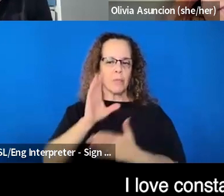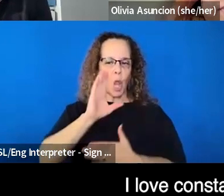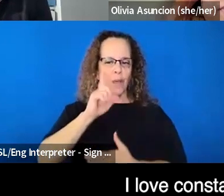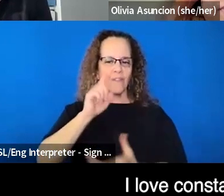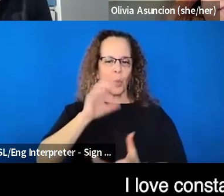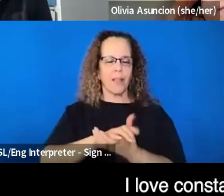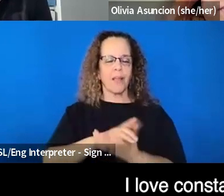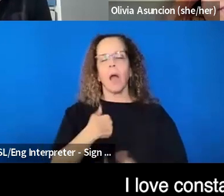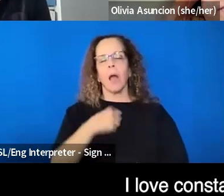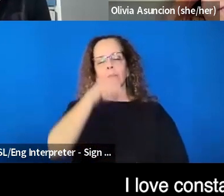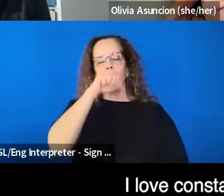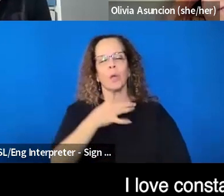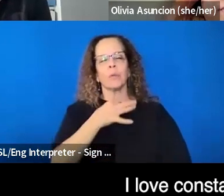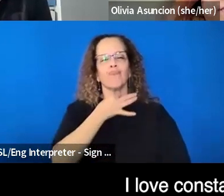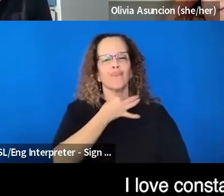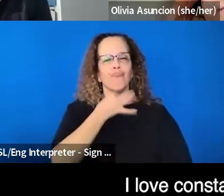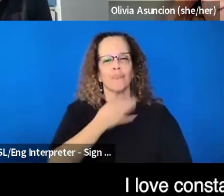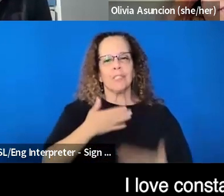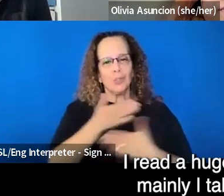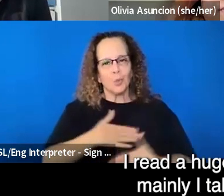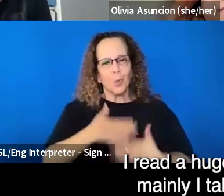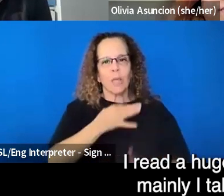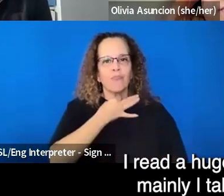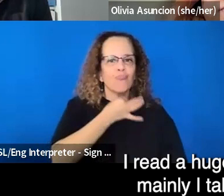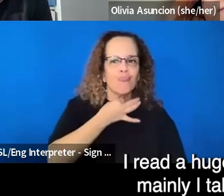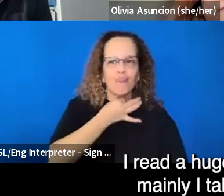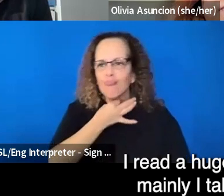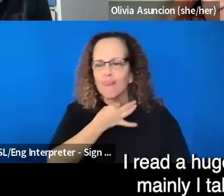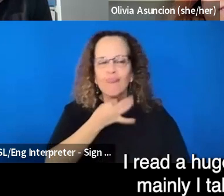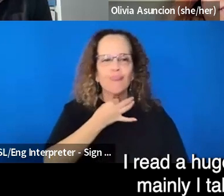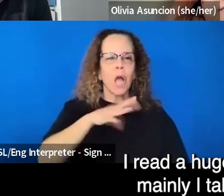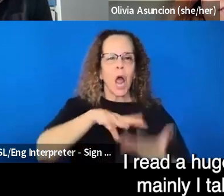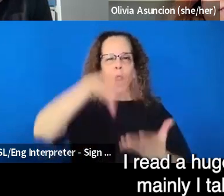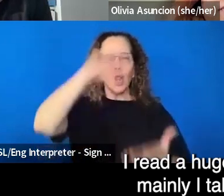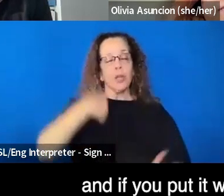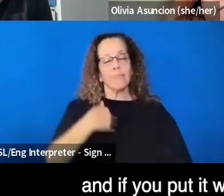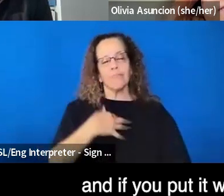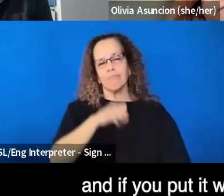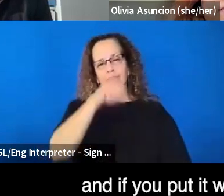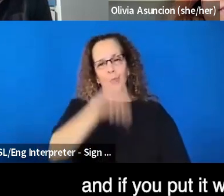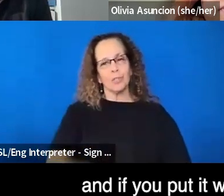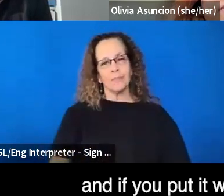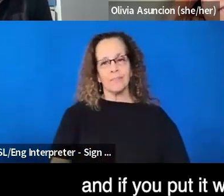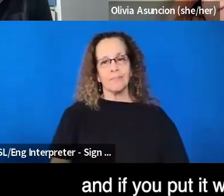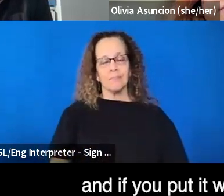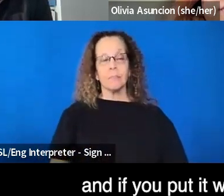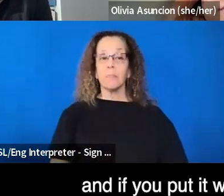curious. I love constantly learning. I read a huge amount, but mainly I talk to people and